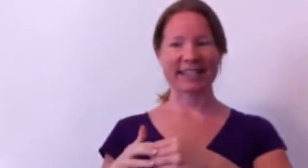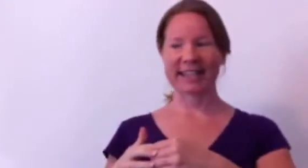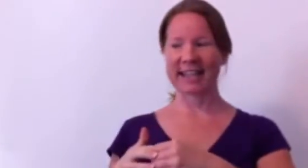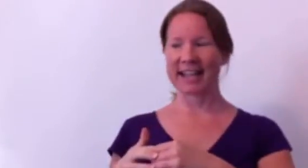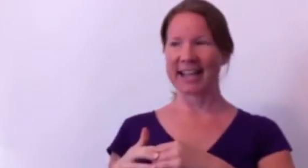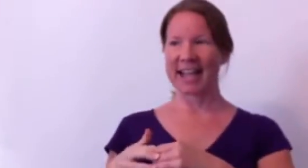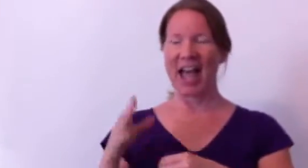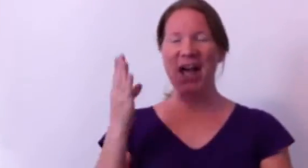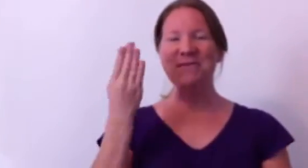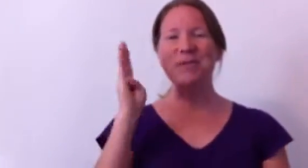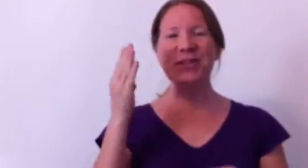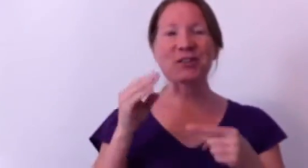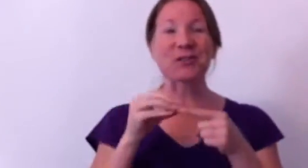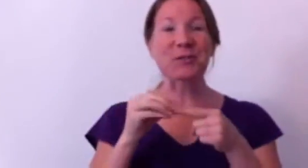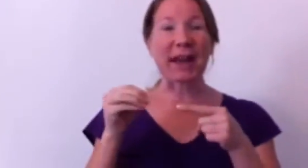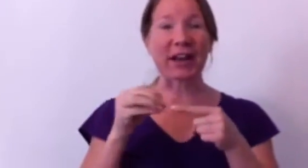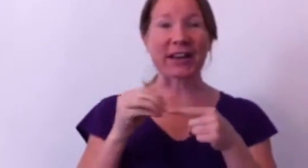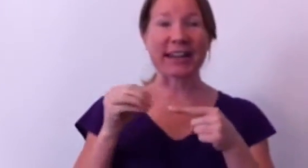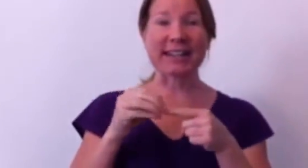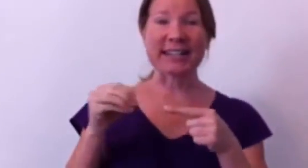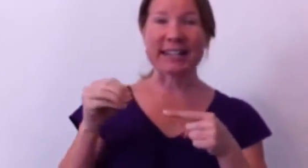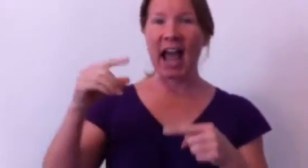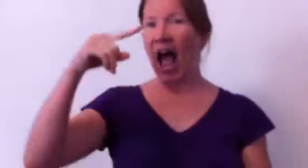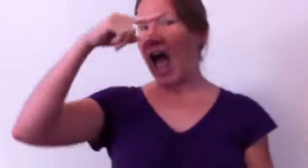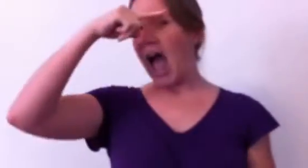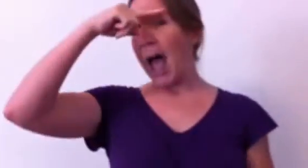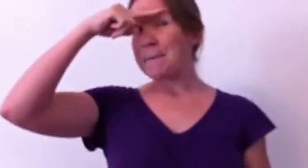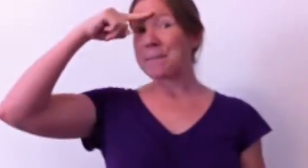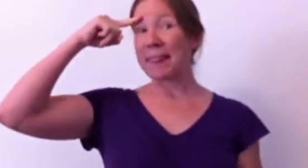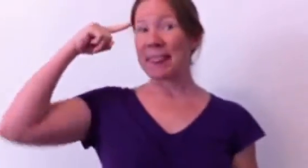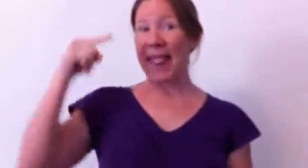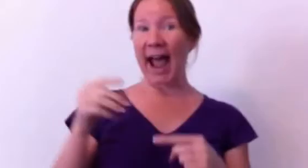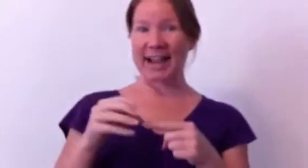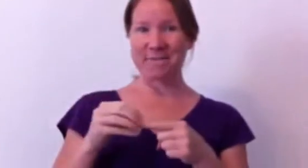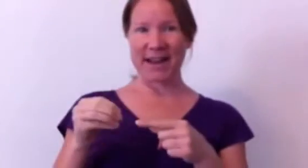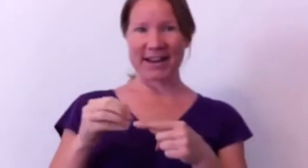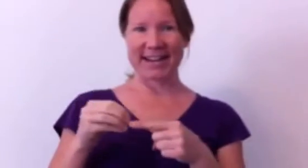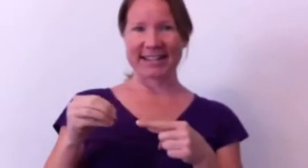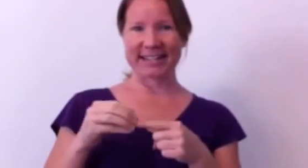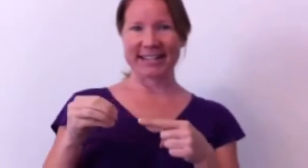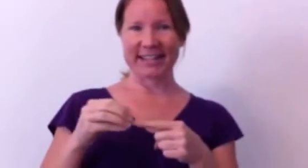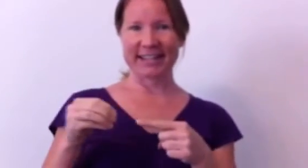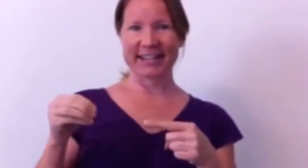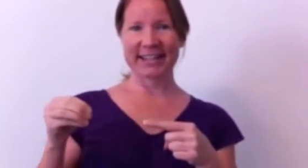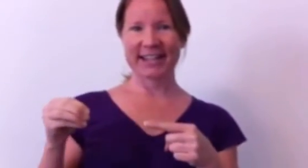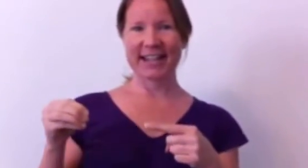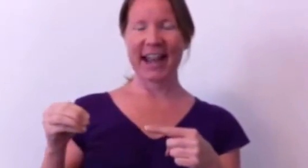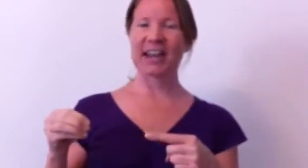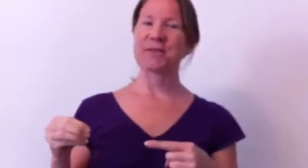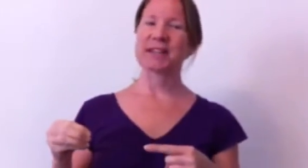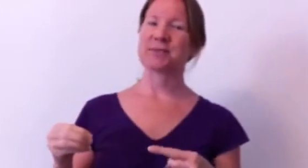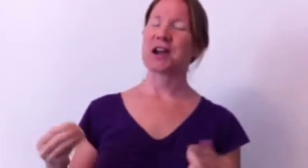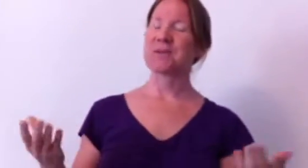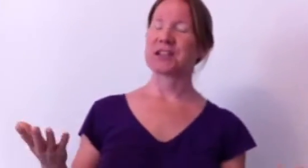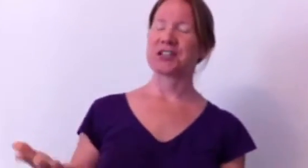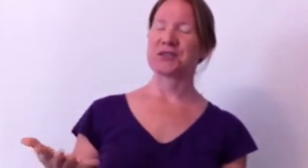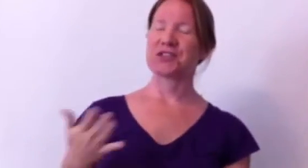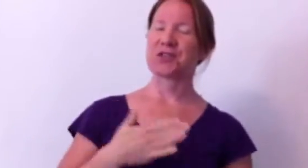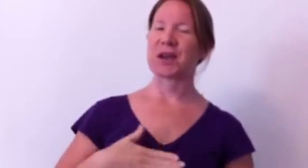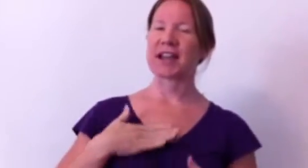blueberries, blackberries. Anyways, we hope that you enjoy